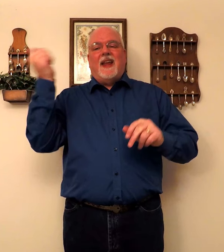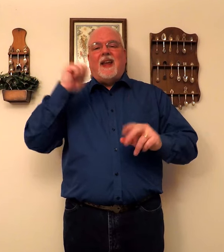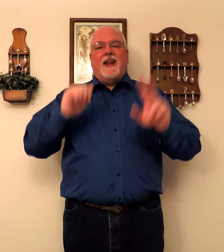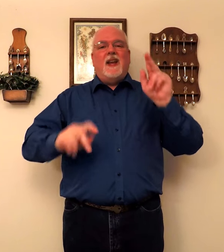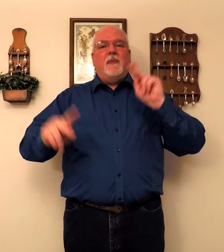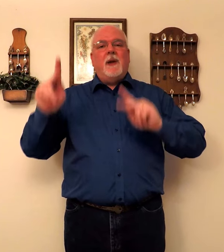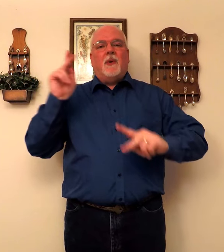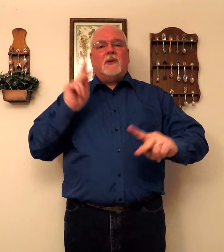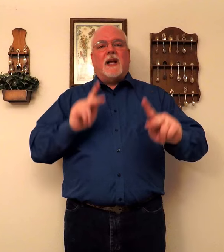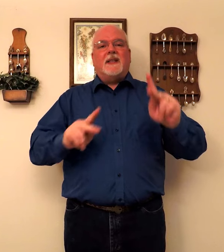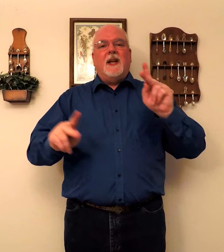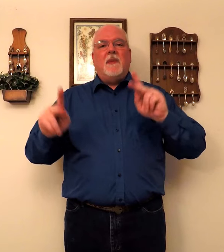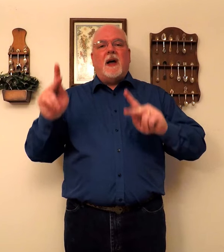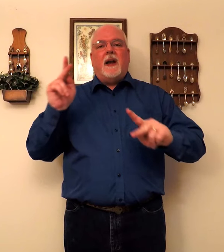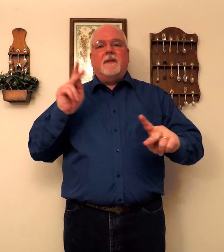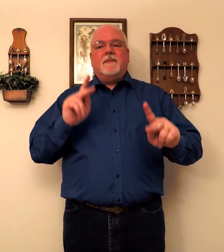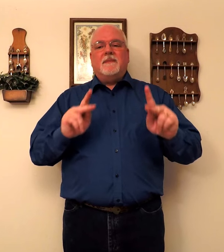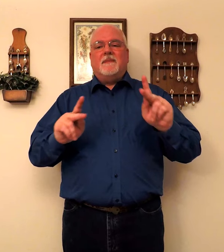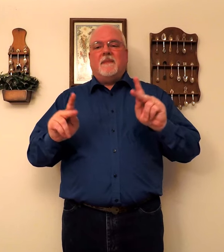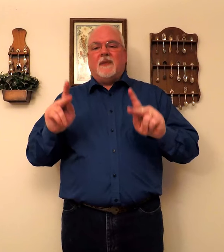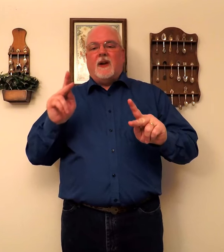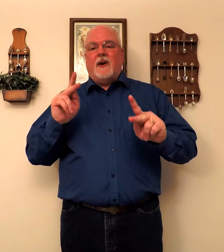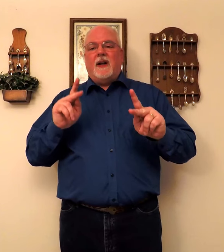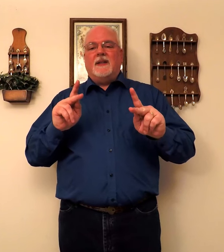Any. Peoples. That's anybody. All right.